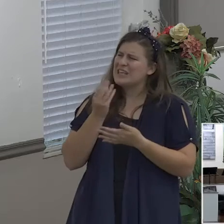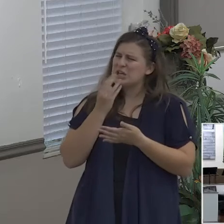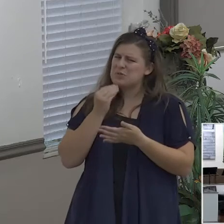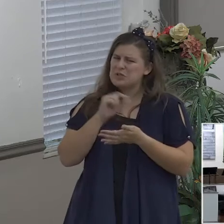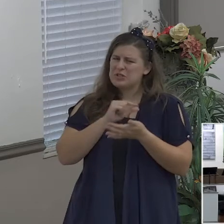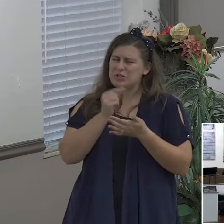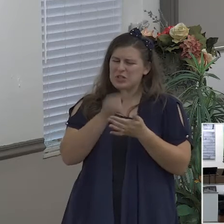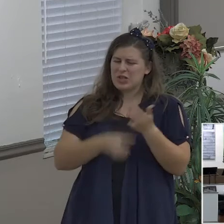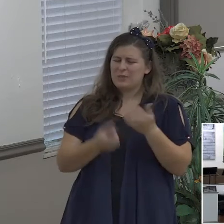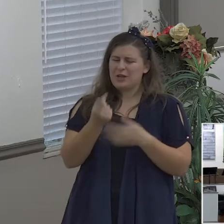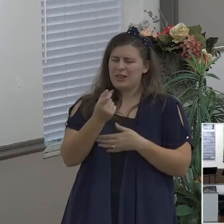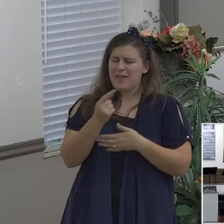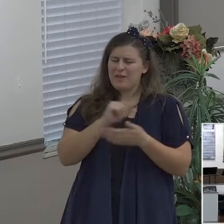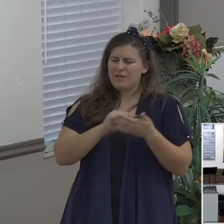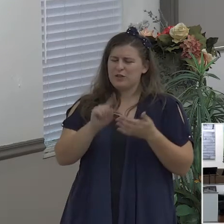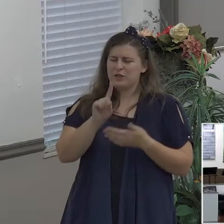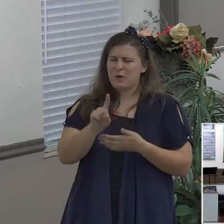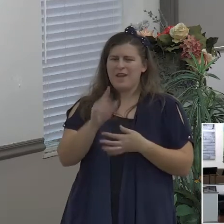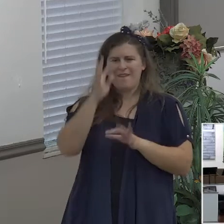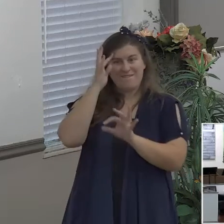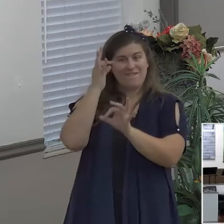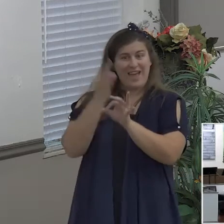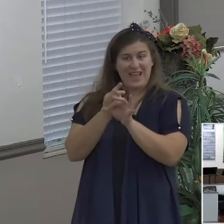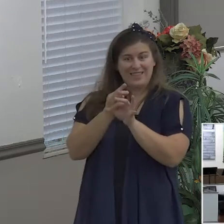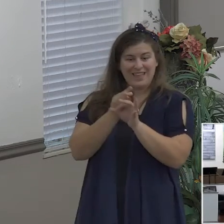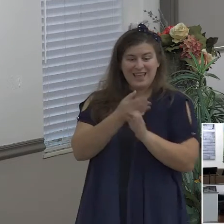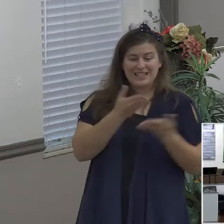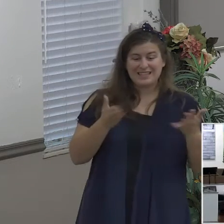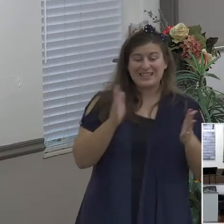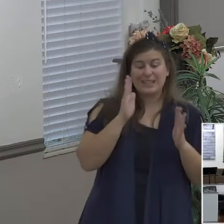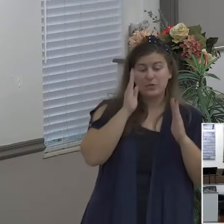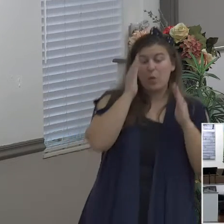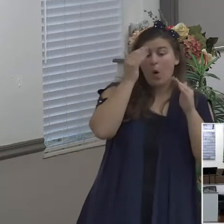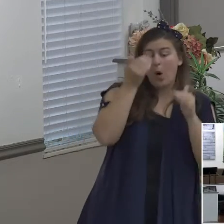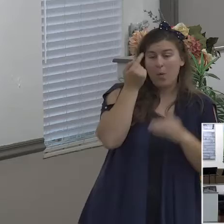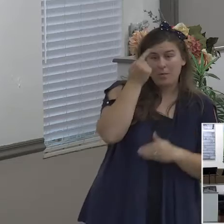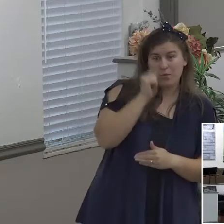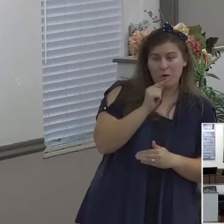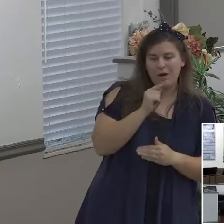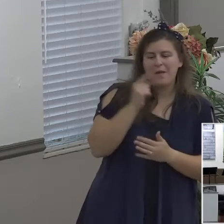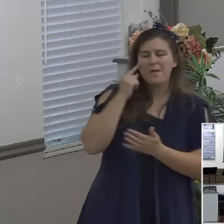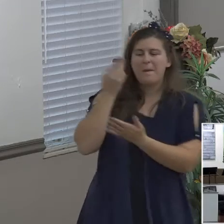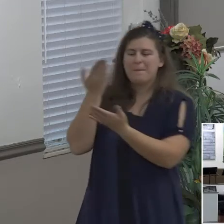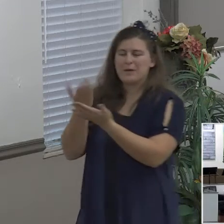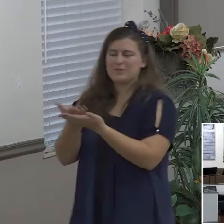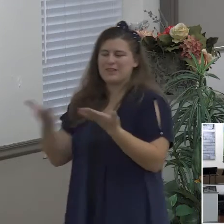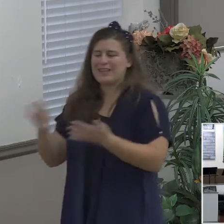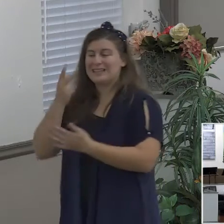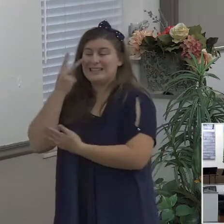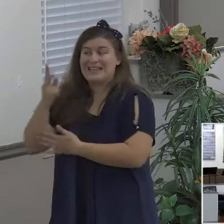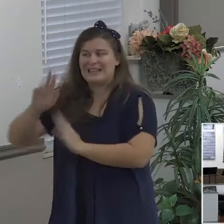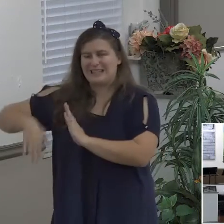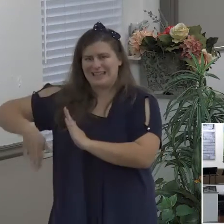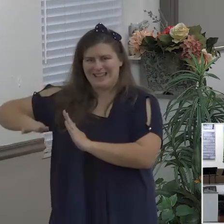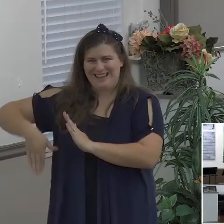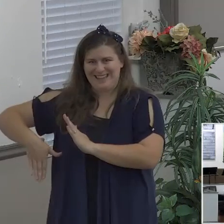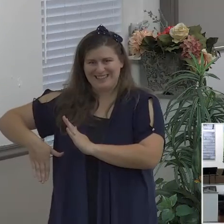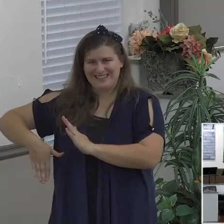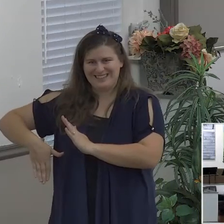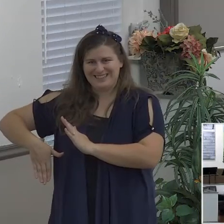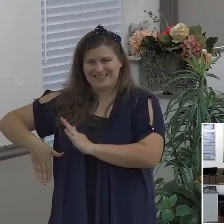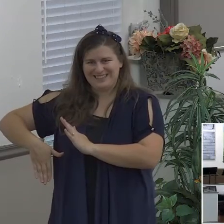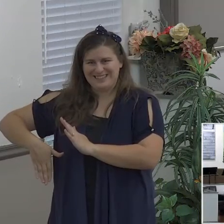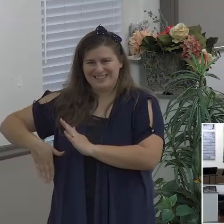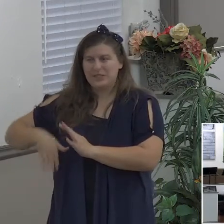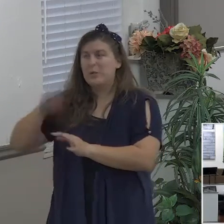for the evidence of things not seen in everything by prayer and